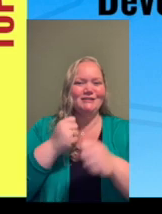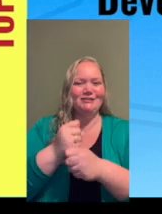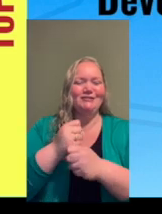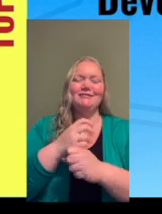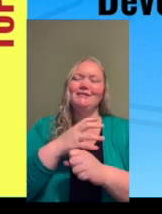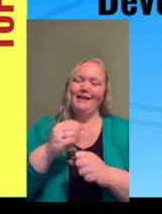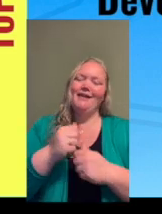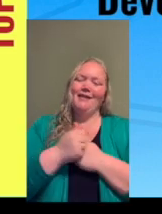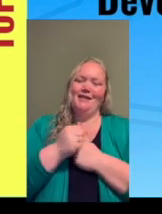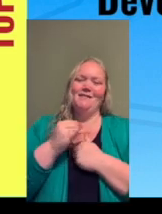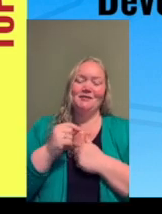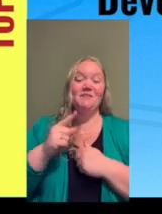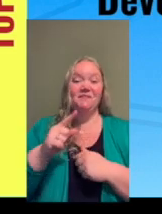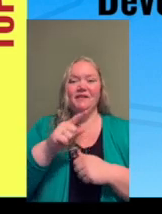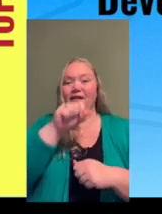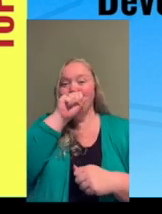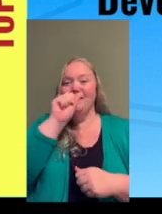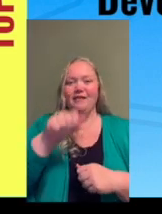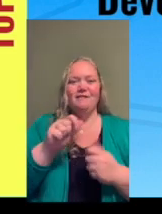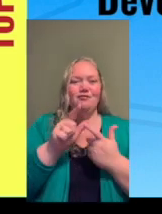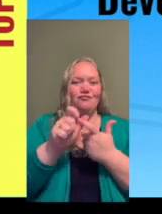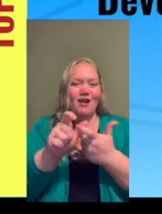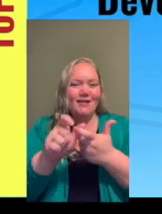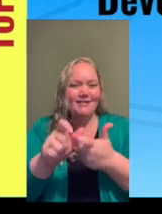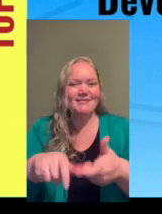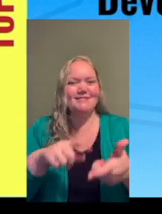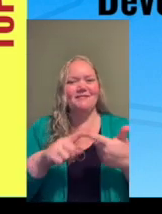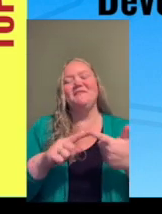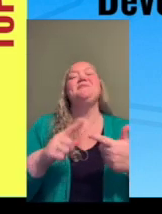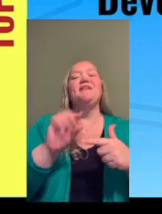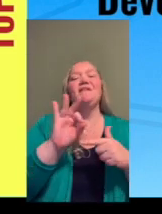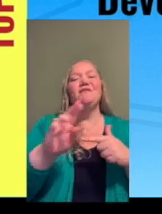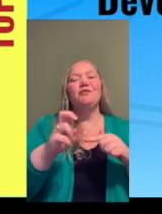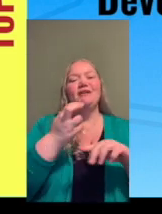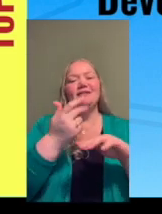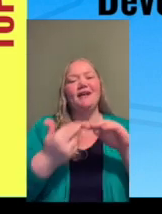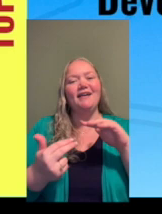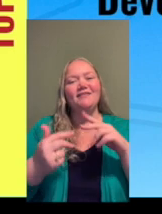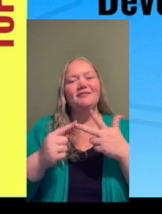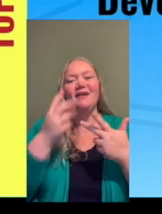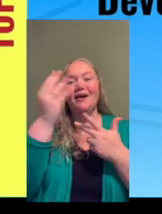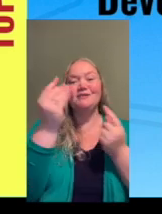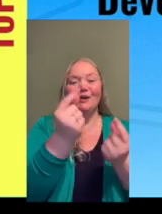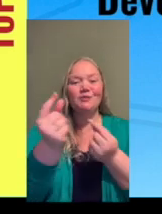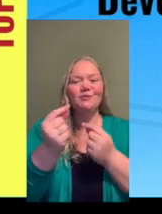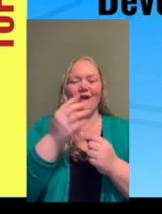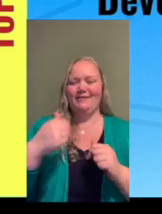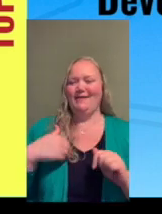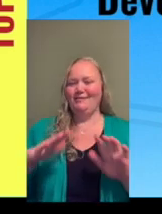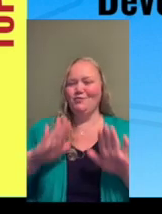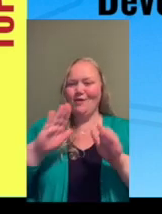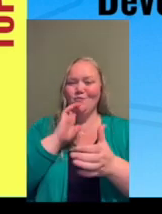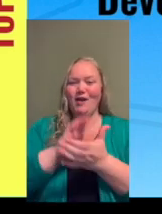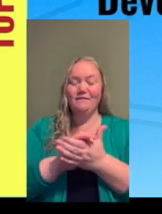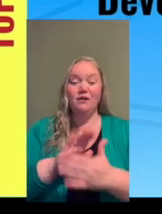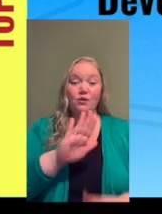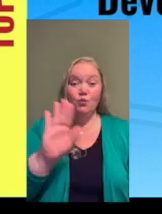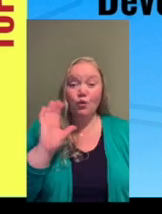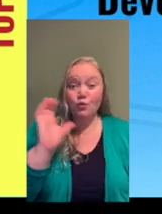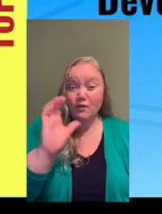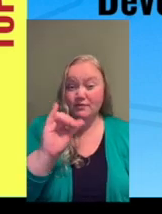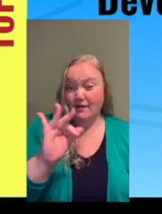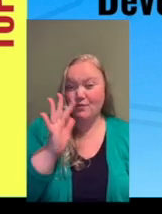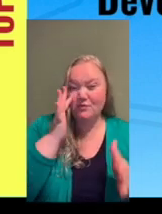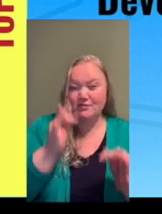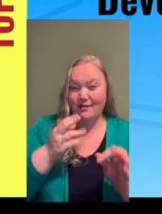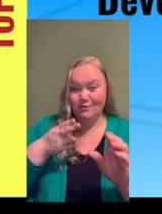free diver, outdoor adventurer, and has a great wife. Your quest, should you choose to take it, is to journey with us through the